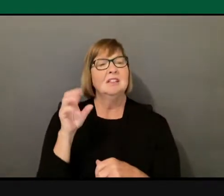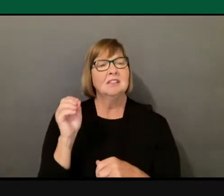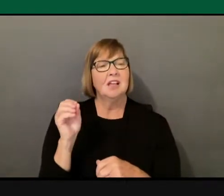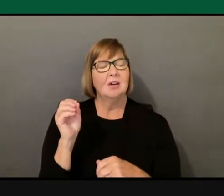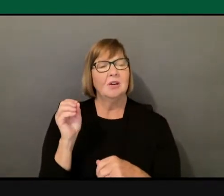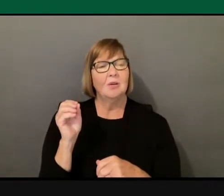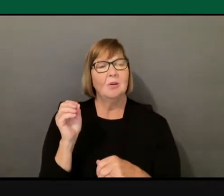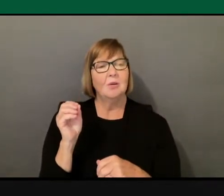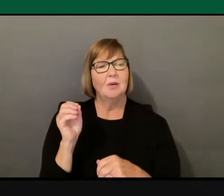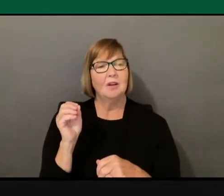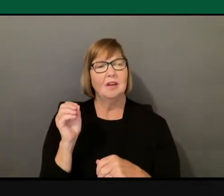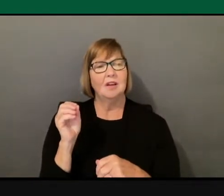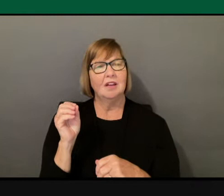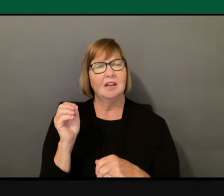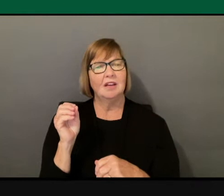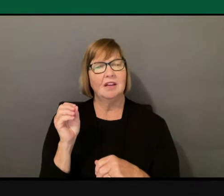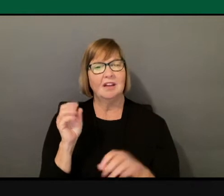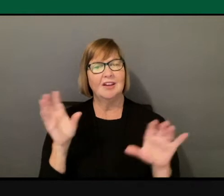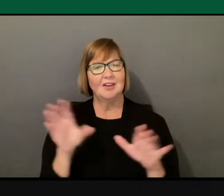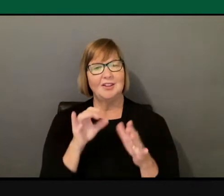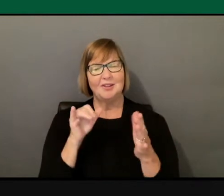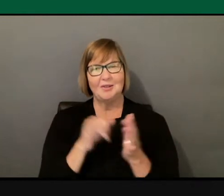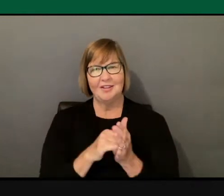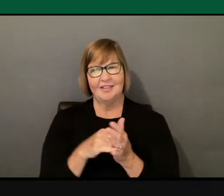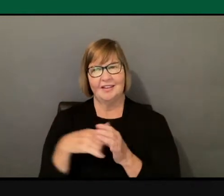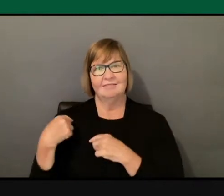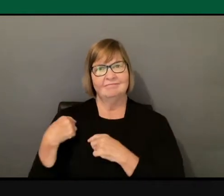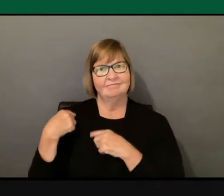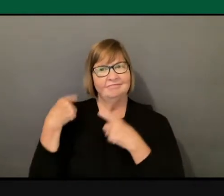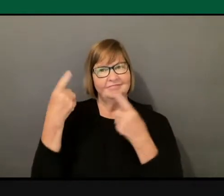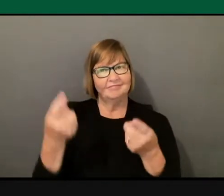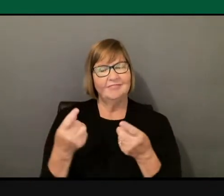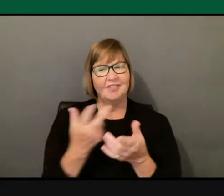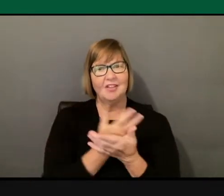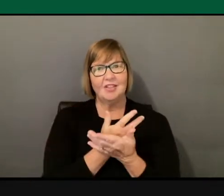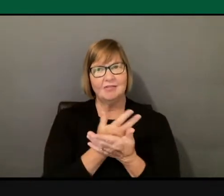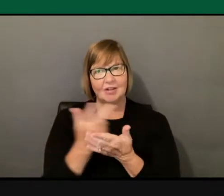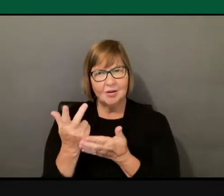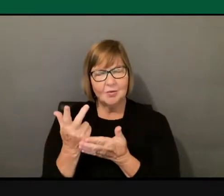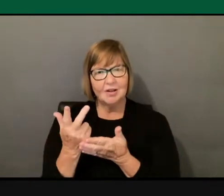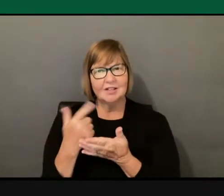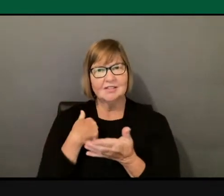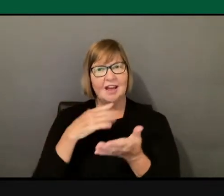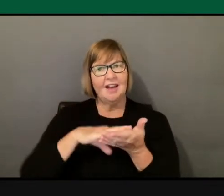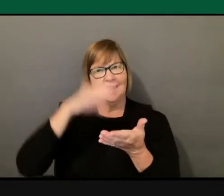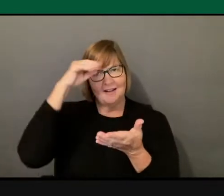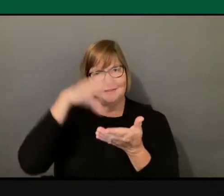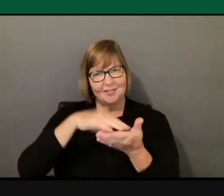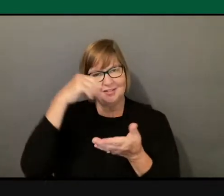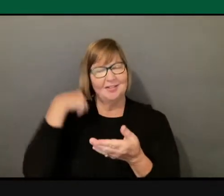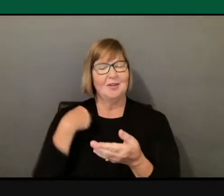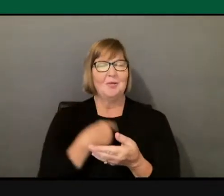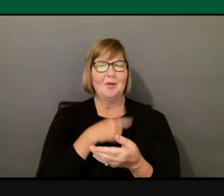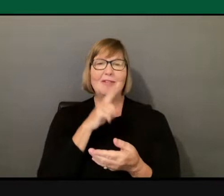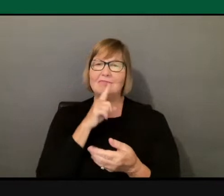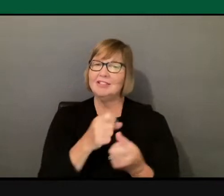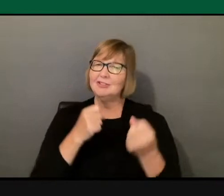So doing this over the past three weeks, I've really learned how strong we are as a community at Sac State.